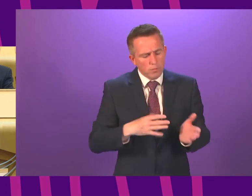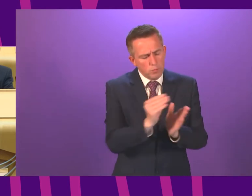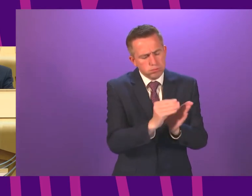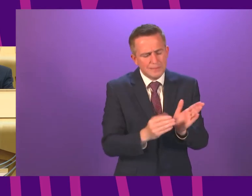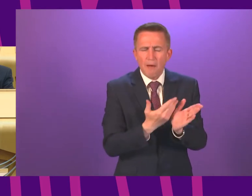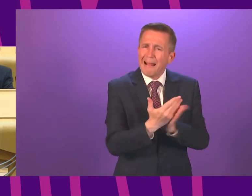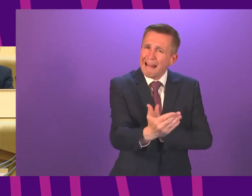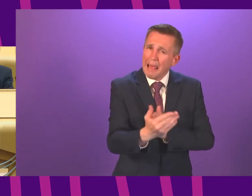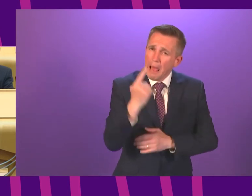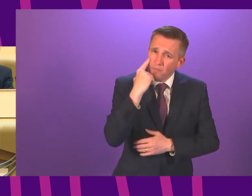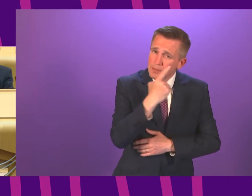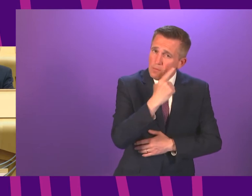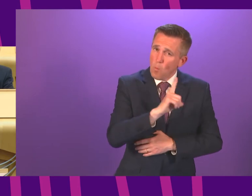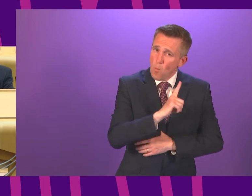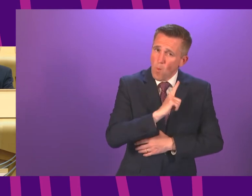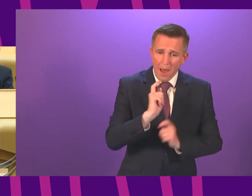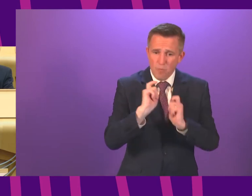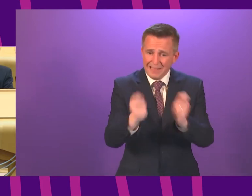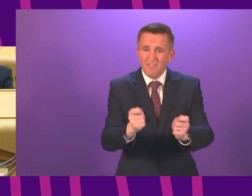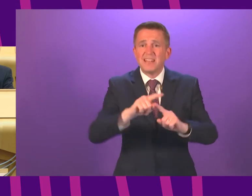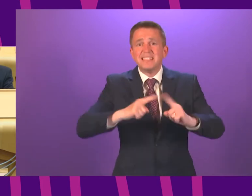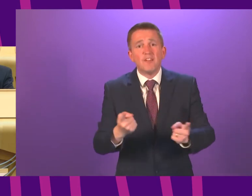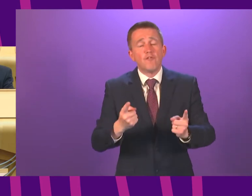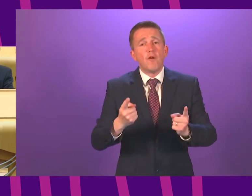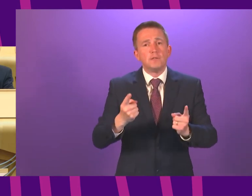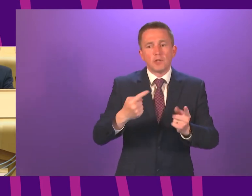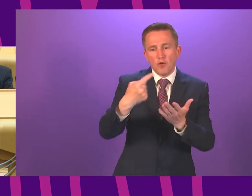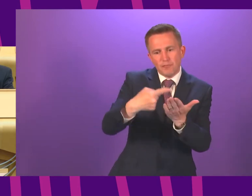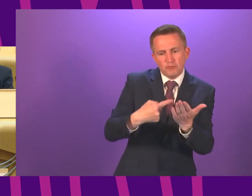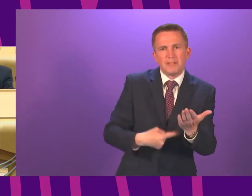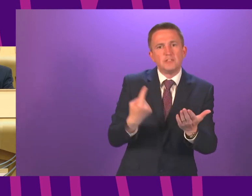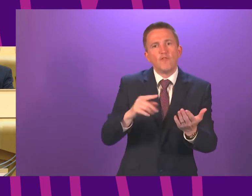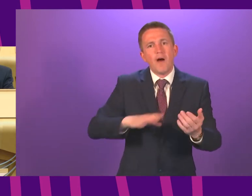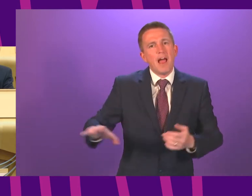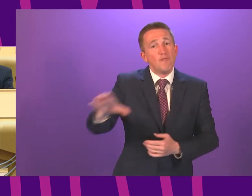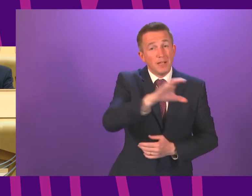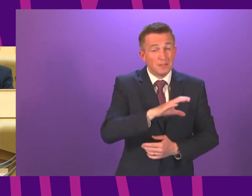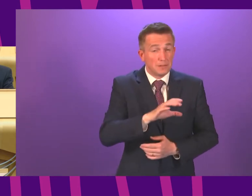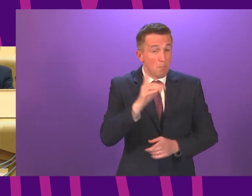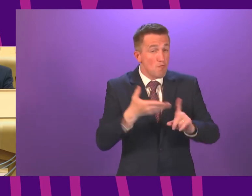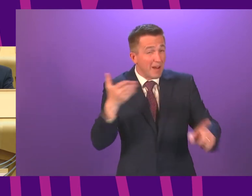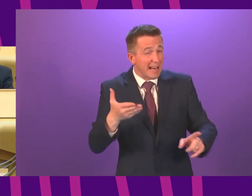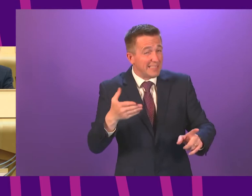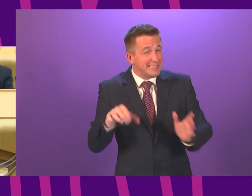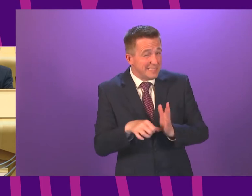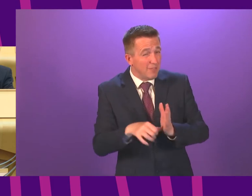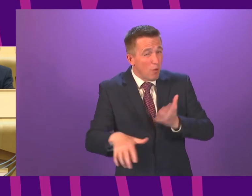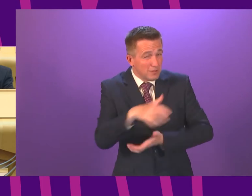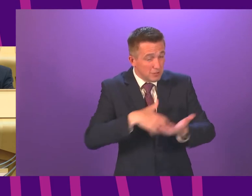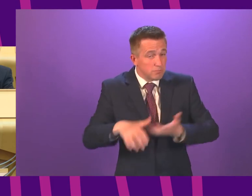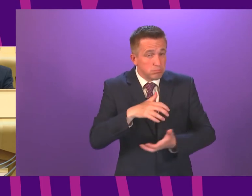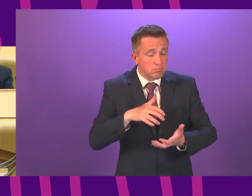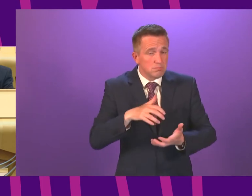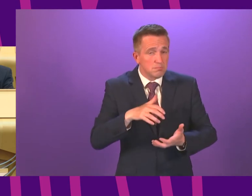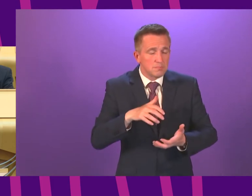why different areas are subject to different restrictions while recognising that these decisions are complex. So let me turn to those